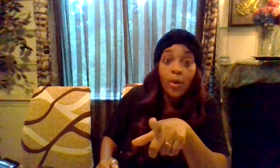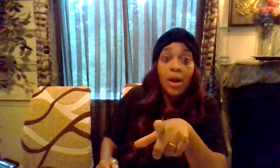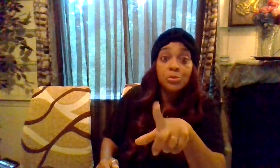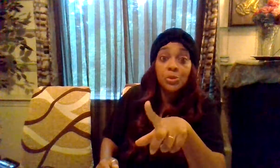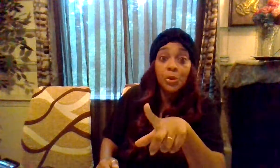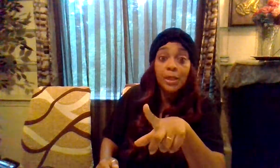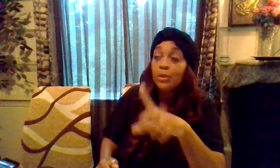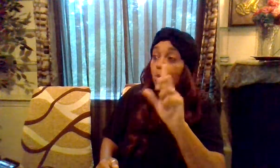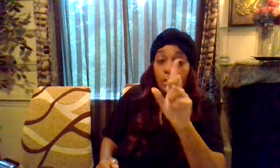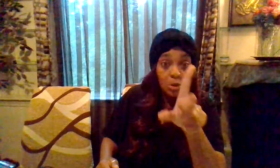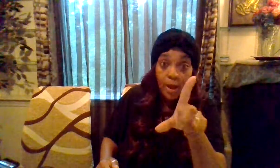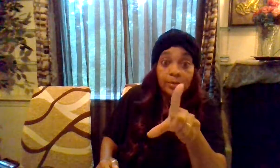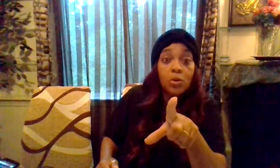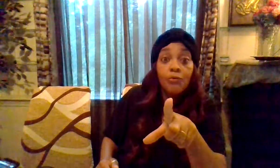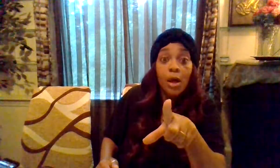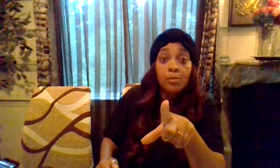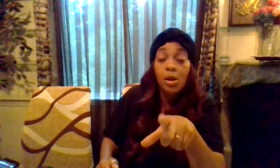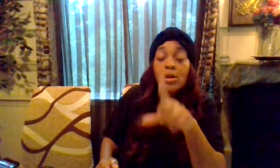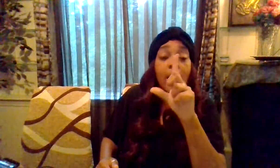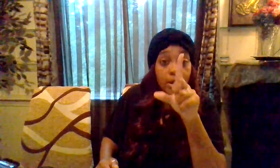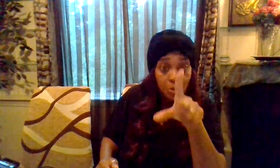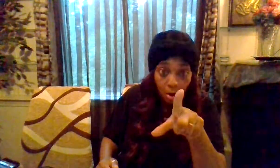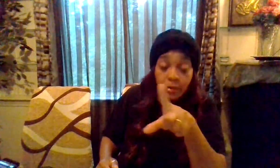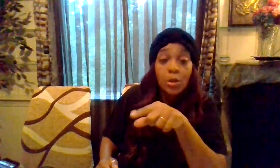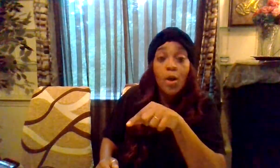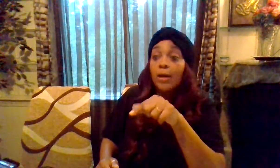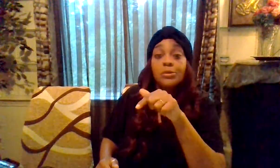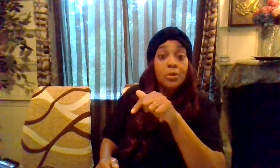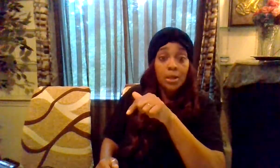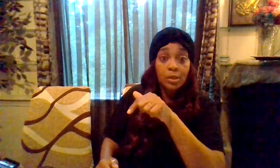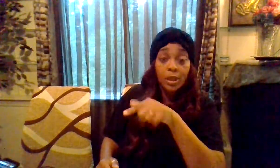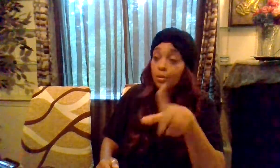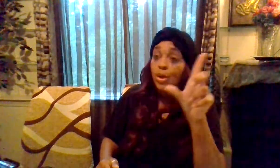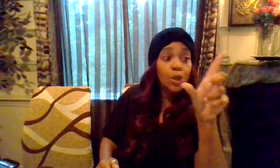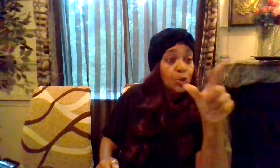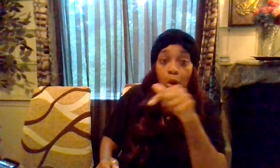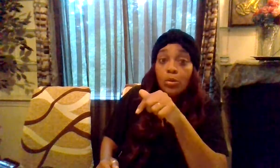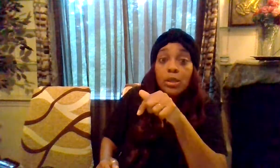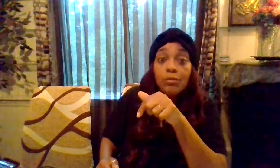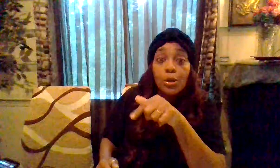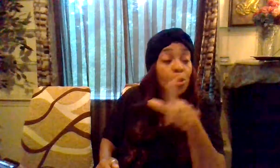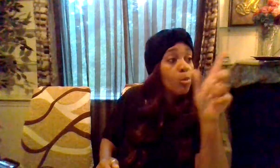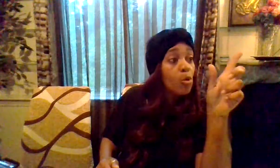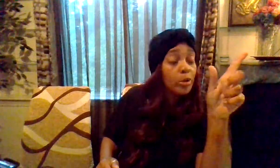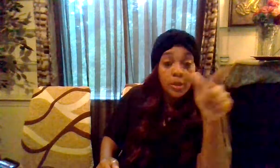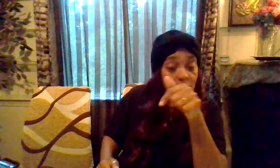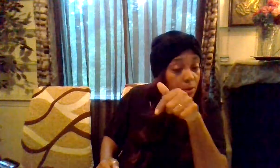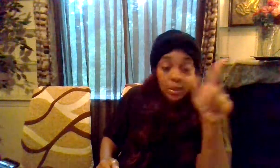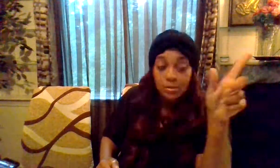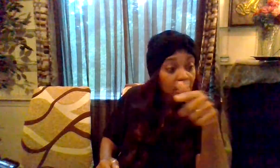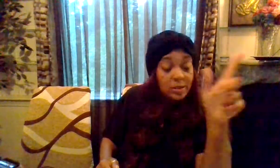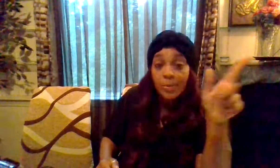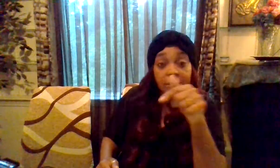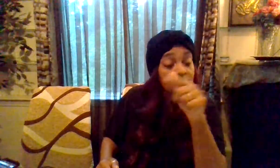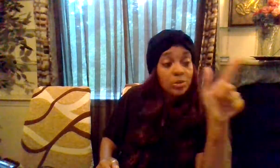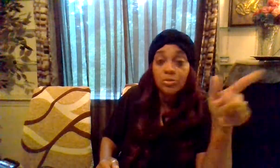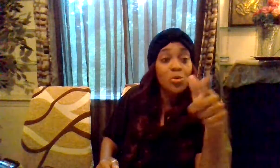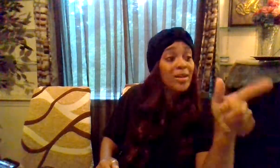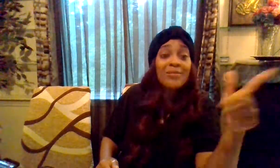know how it's going in you already know how it's going to fall apart and you already know how it's going to come together you don't live there no more that's a space that you ain't